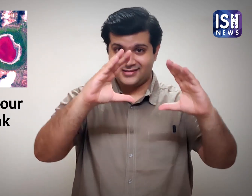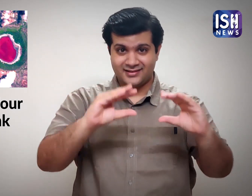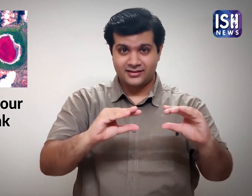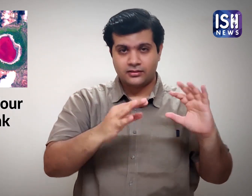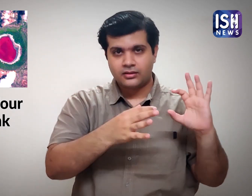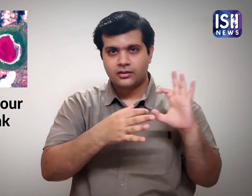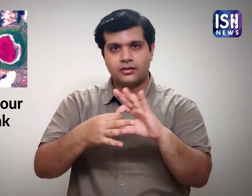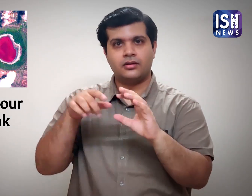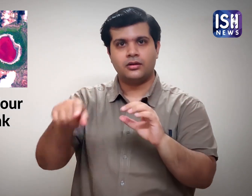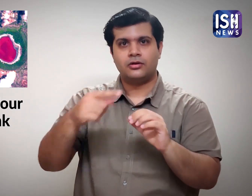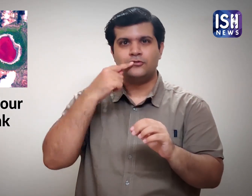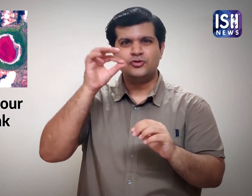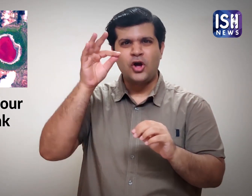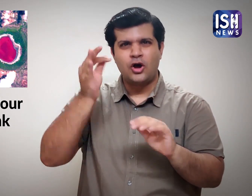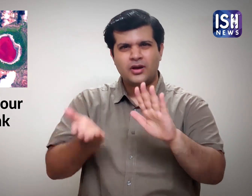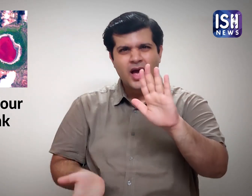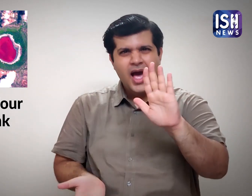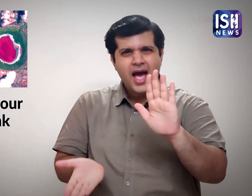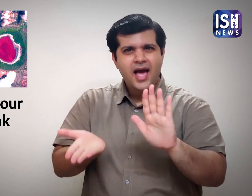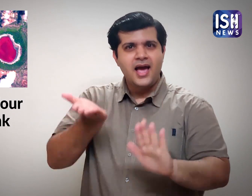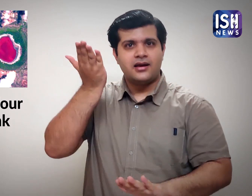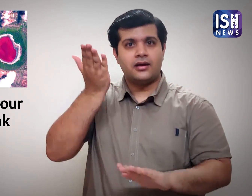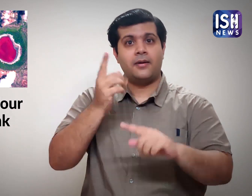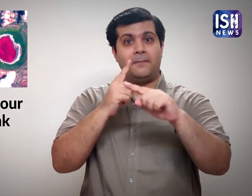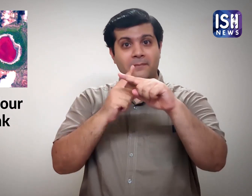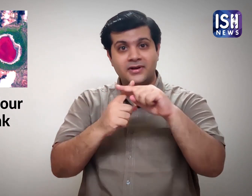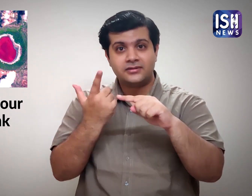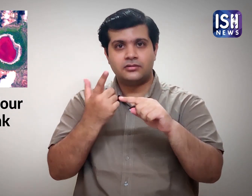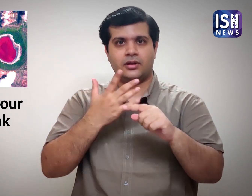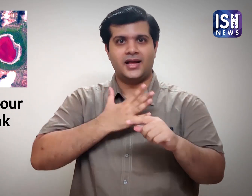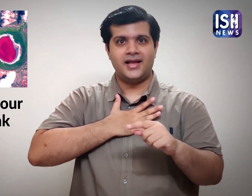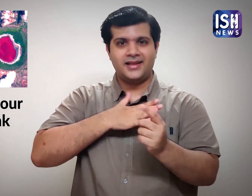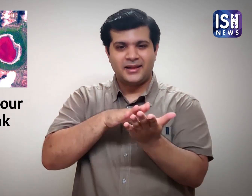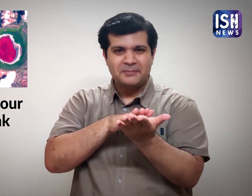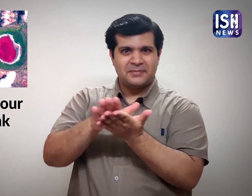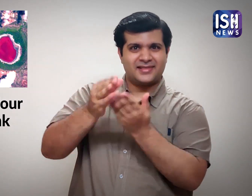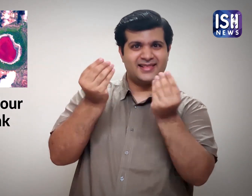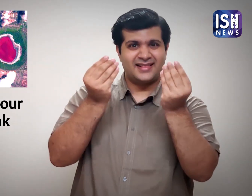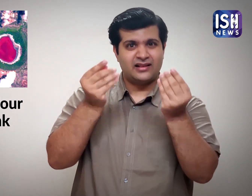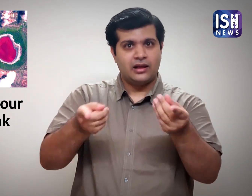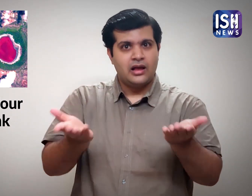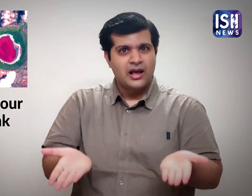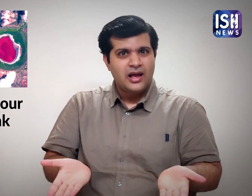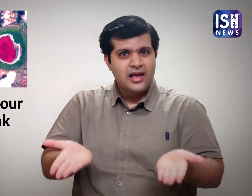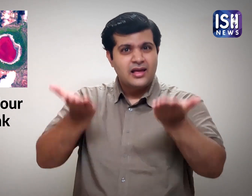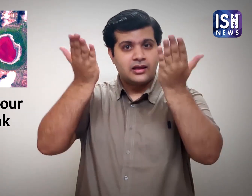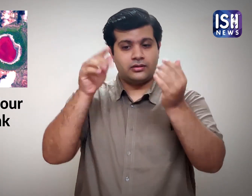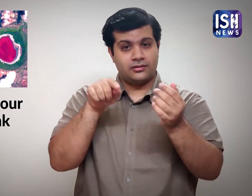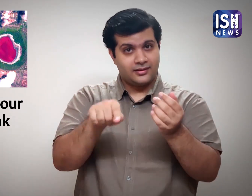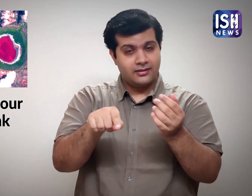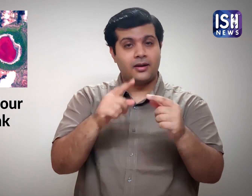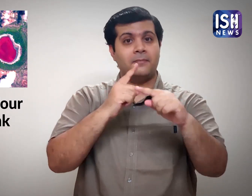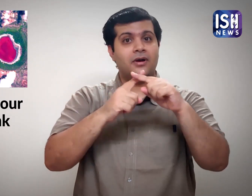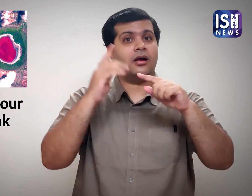The low level of water led to an increase in salinity and change in the behaviour of algae because of atmospheric changes.